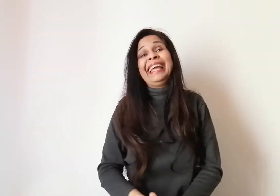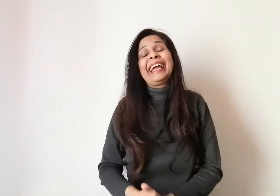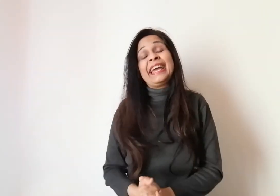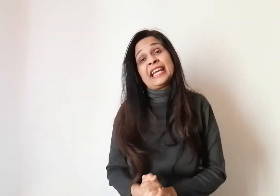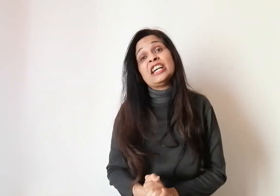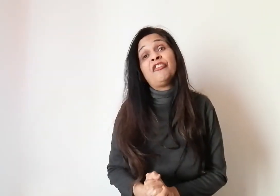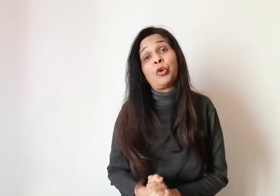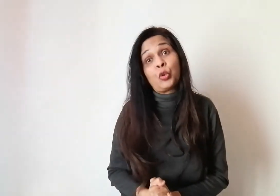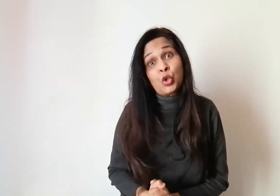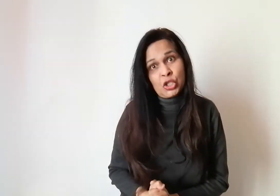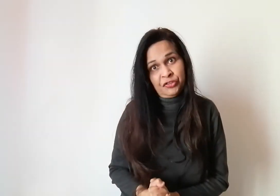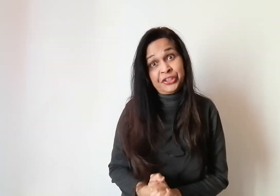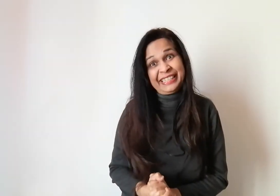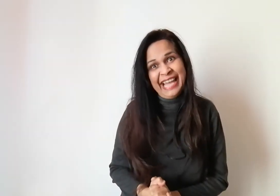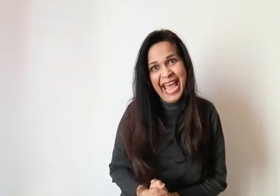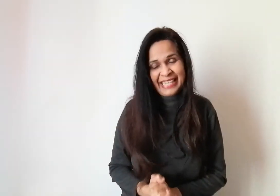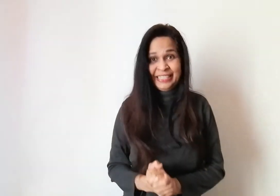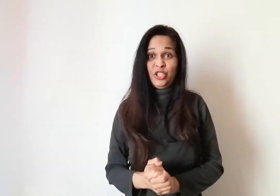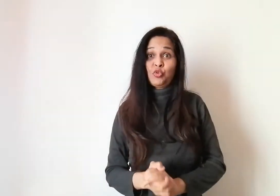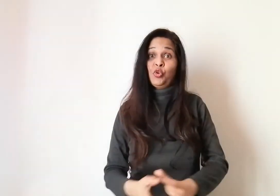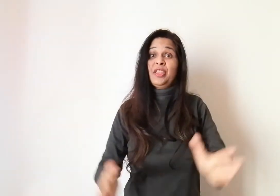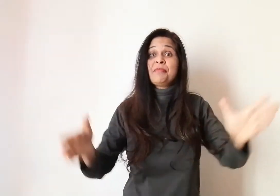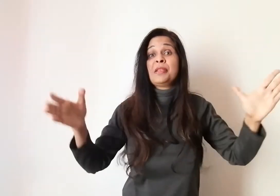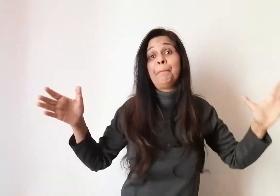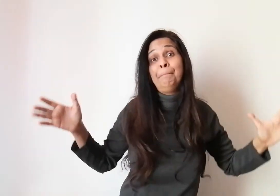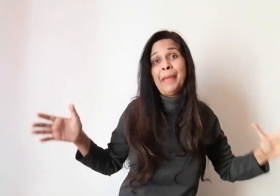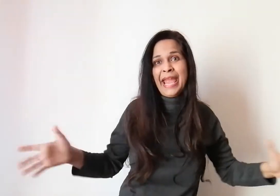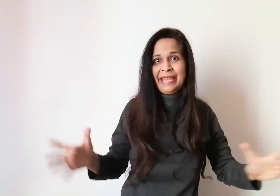Guyana have road for that. To grow them big.